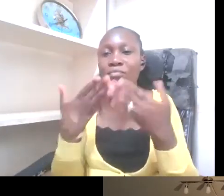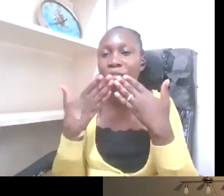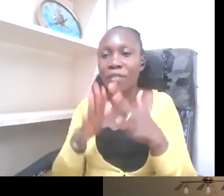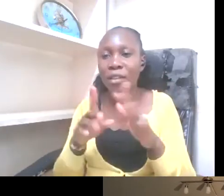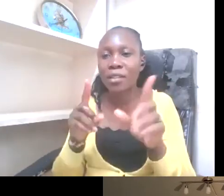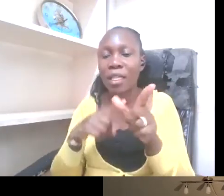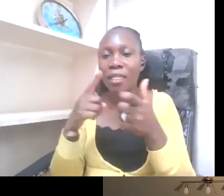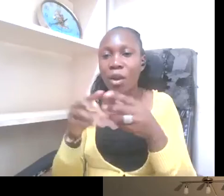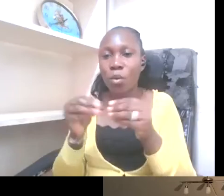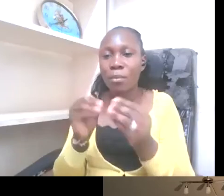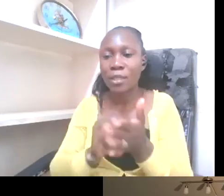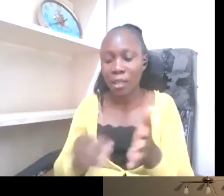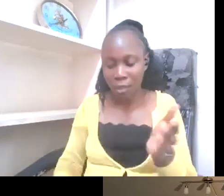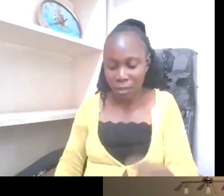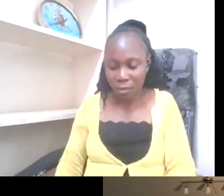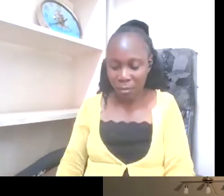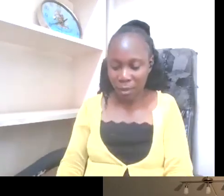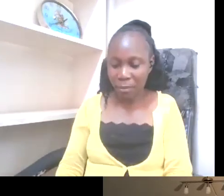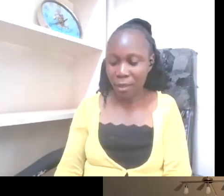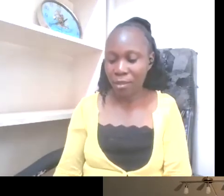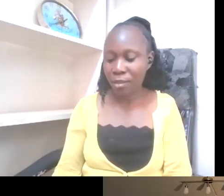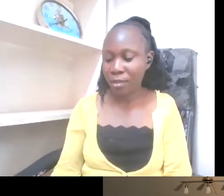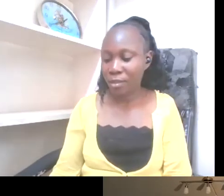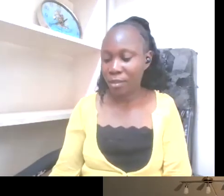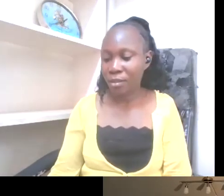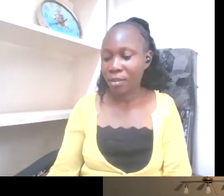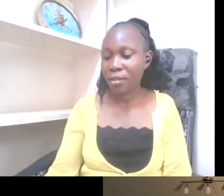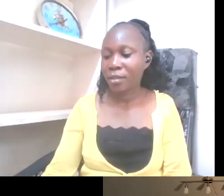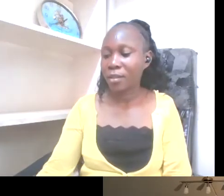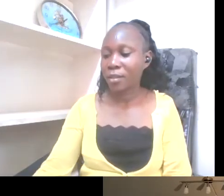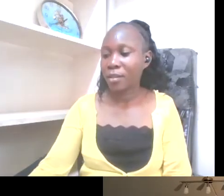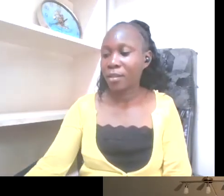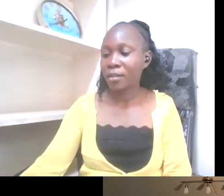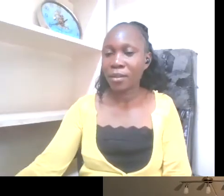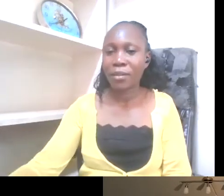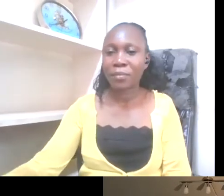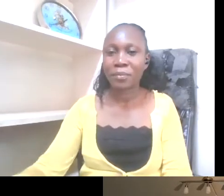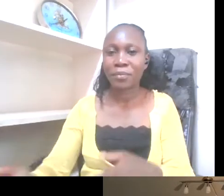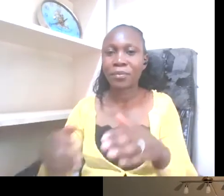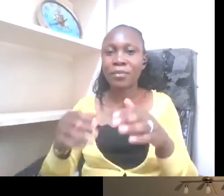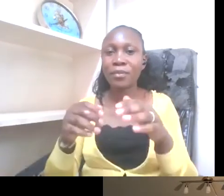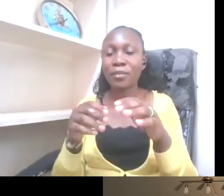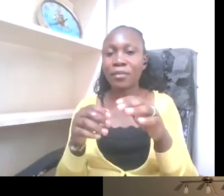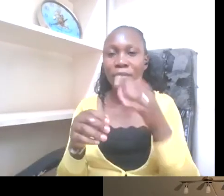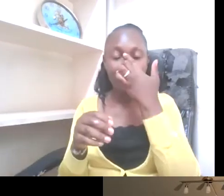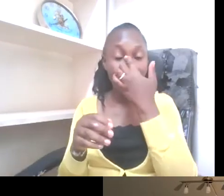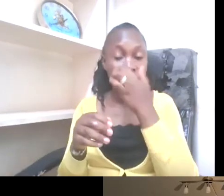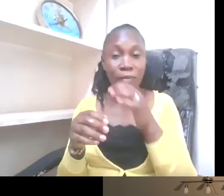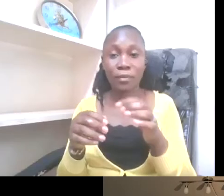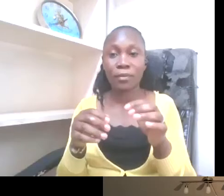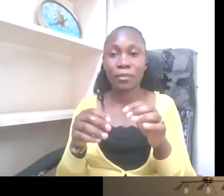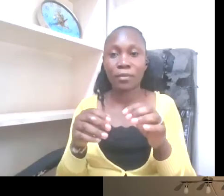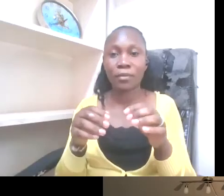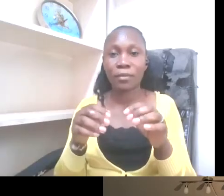future episode again? I'd like to say autism is a discrimination or prejudice against